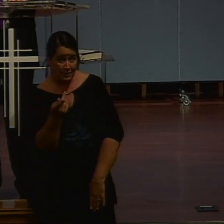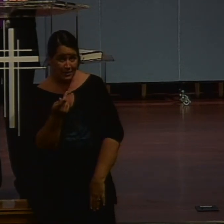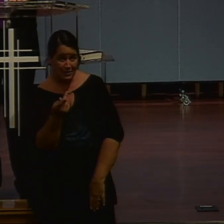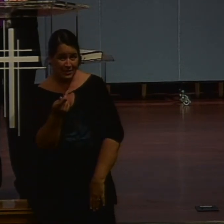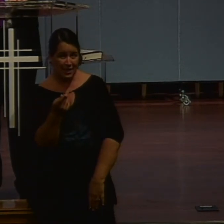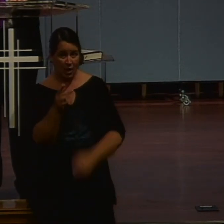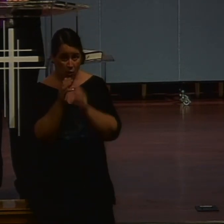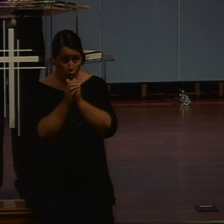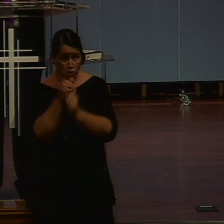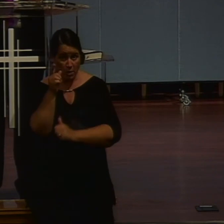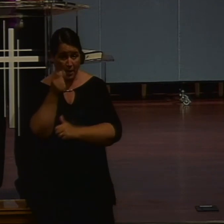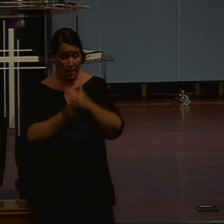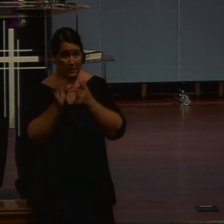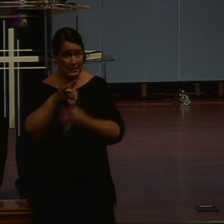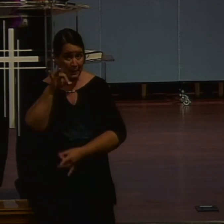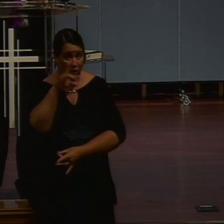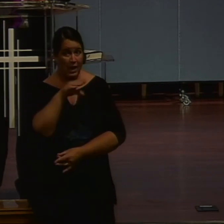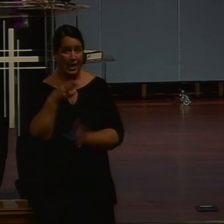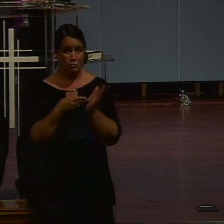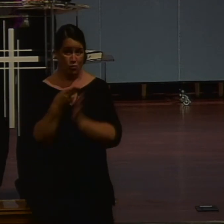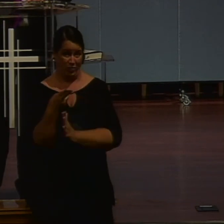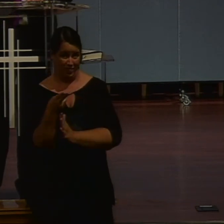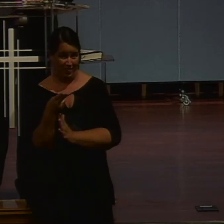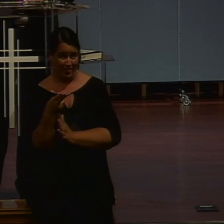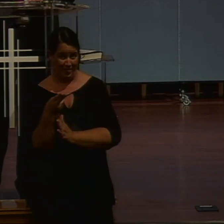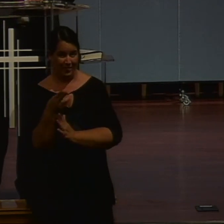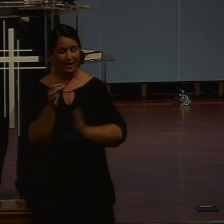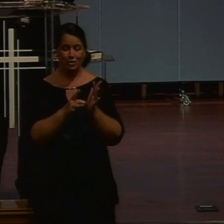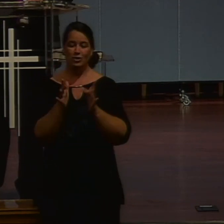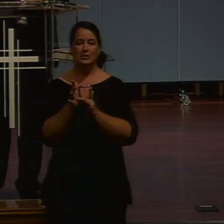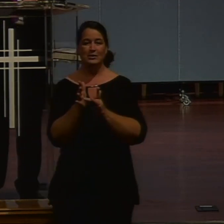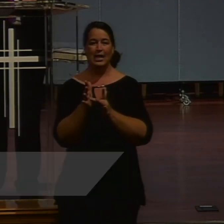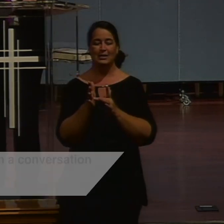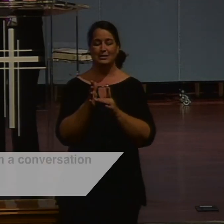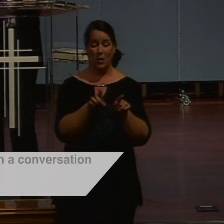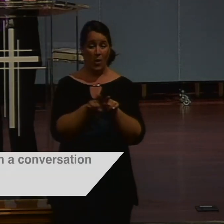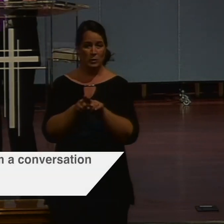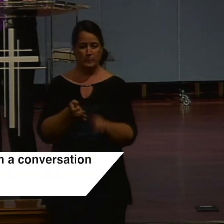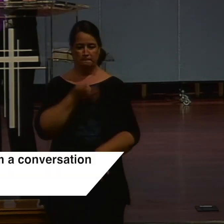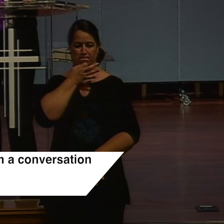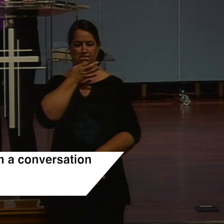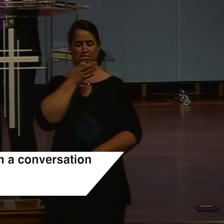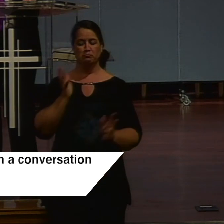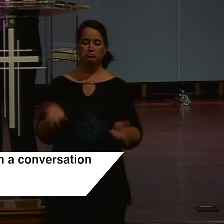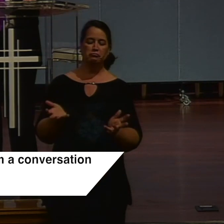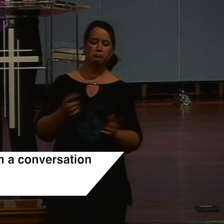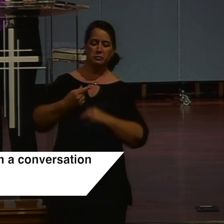And in truth. And then. Jesus. Finally. Masterfully. Guided the conversation. From an encounter.